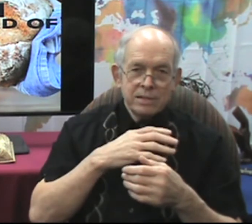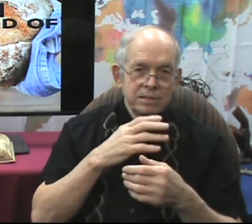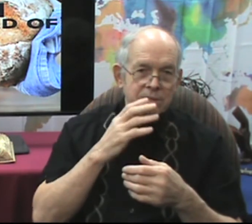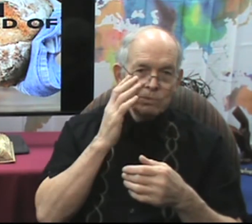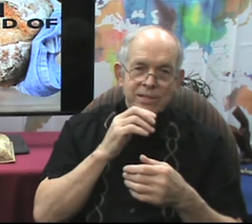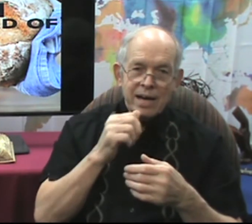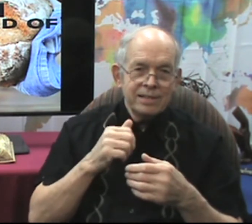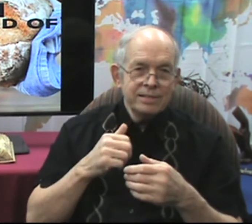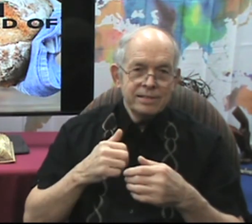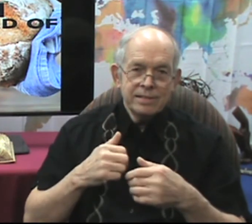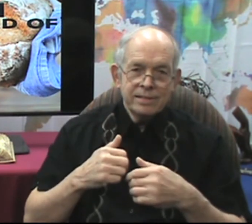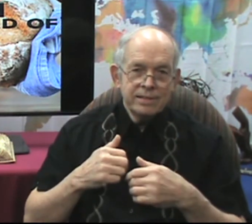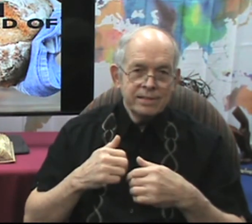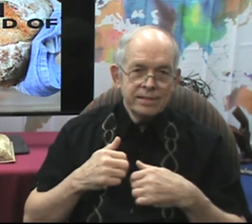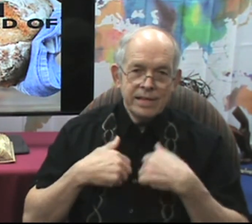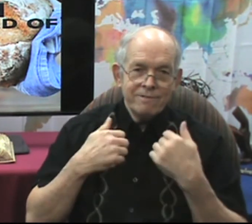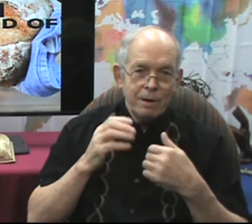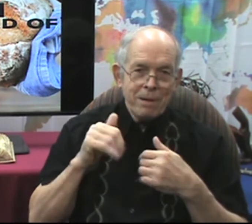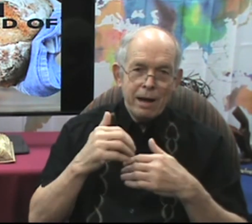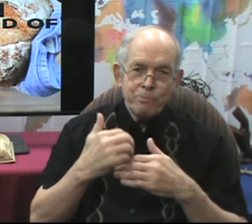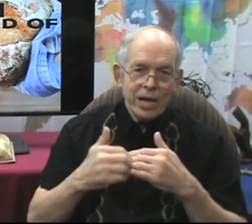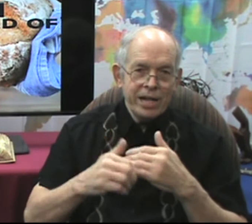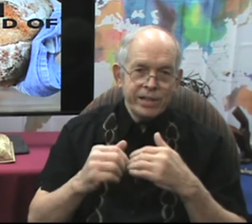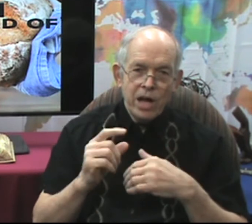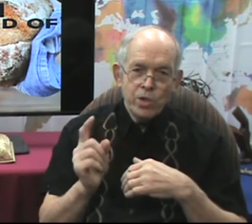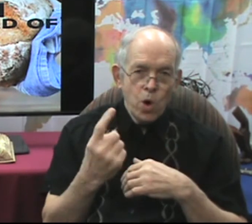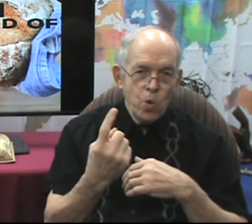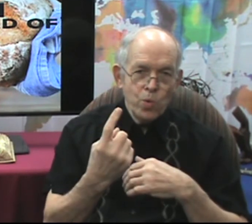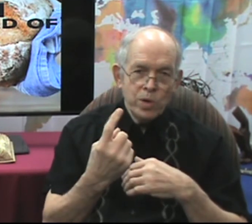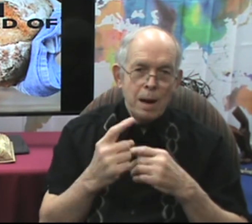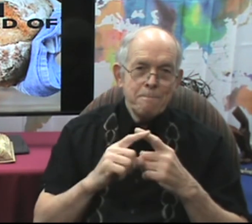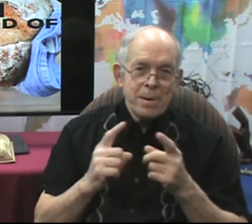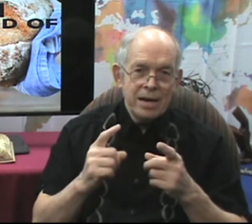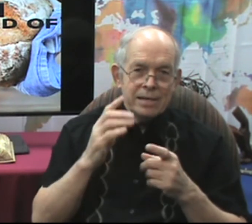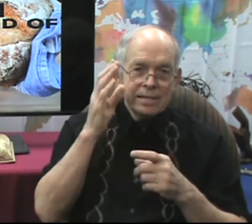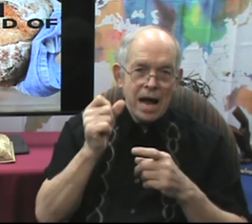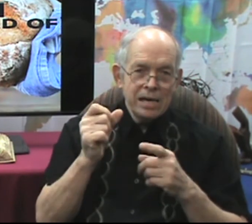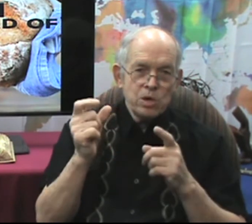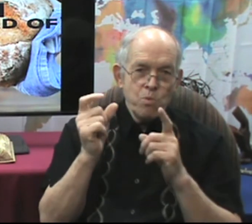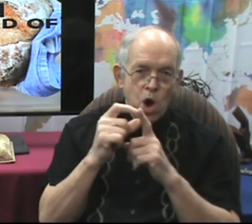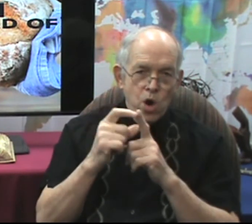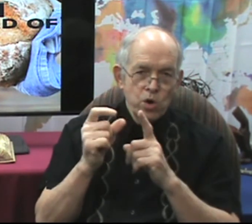would not live by bed alone by God's words.